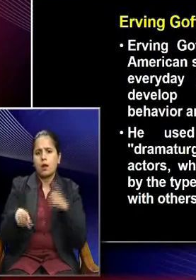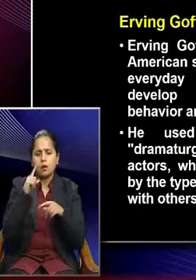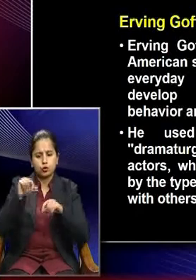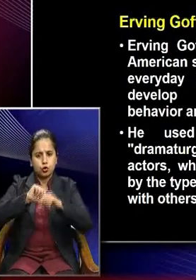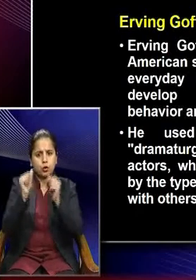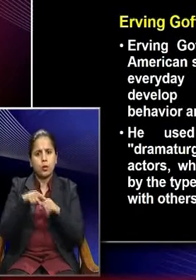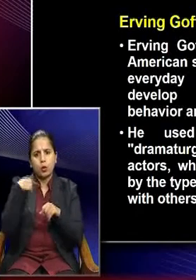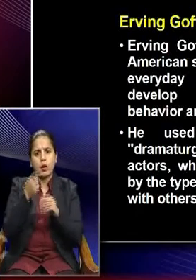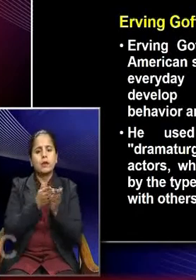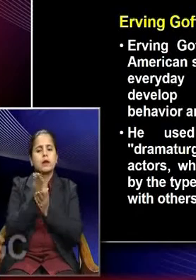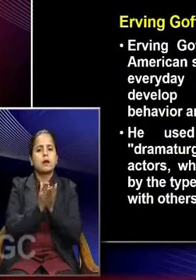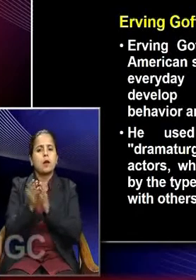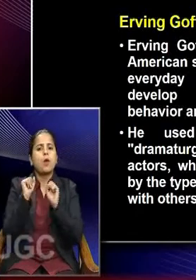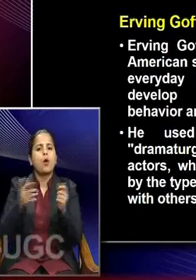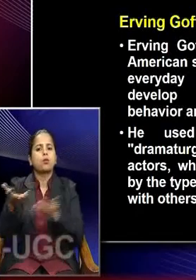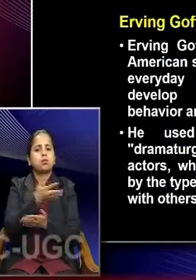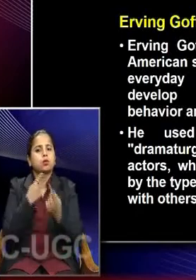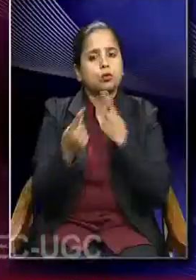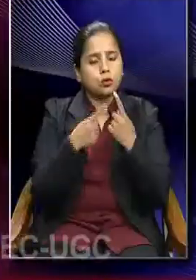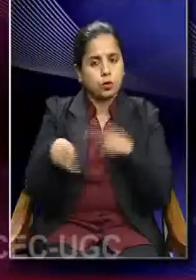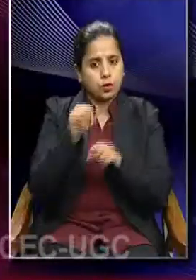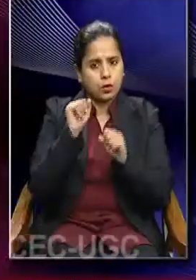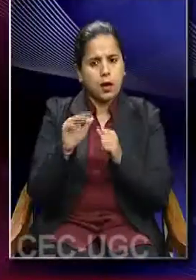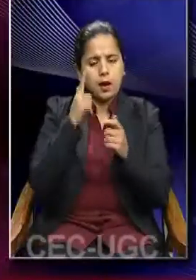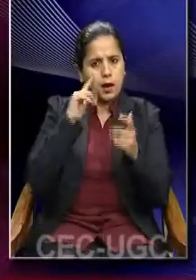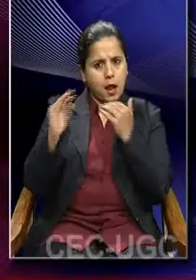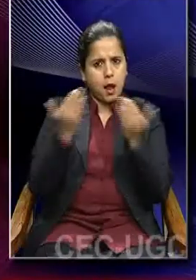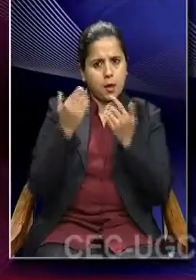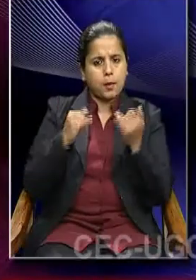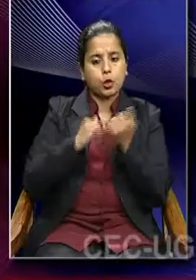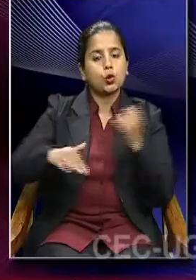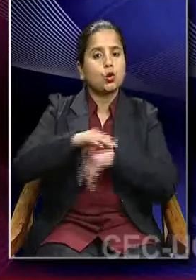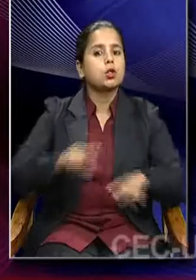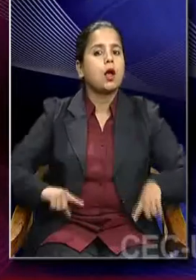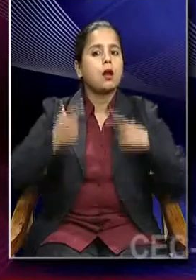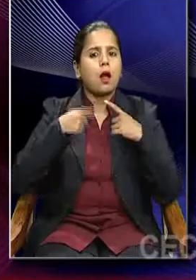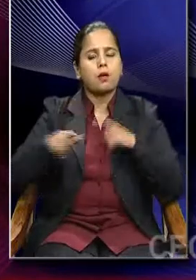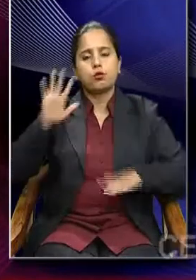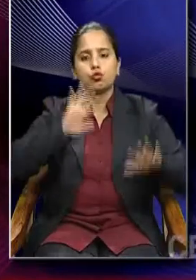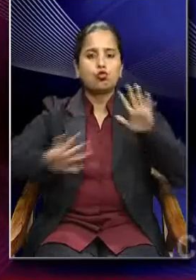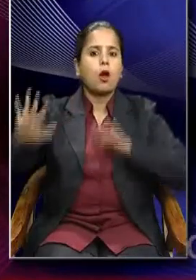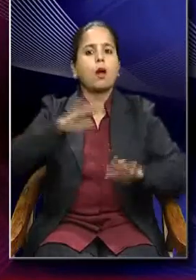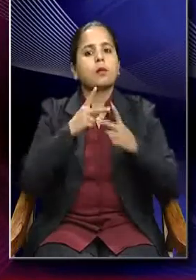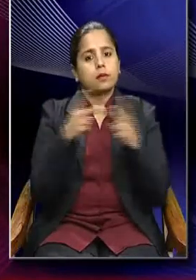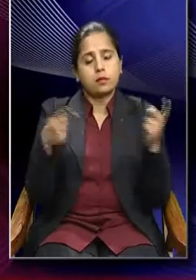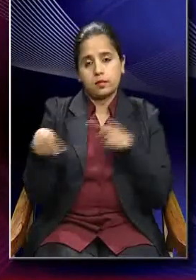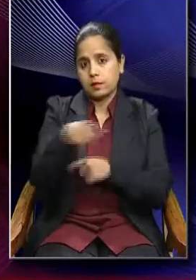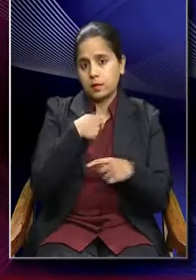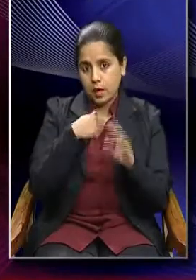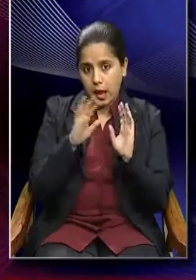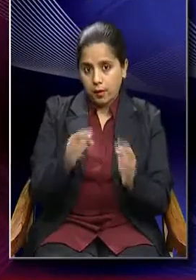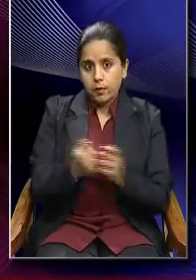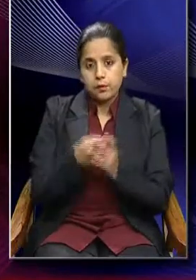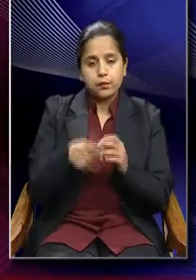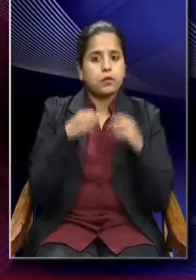by the type of interaction. So, he is comparing the social life as a drama. As we have the